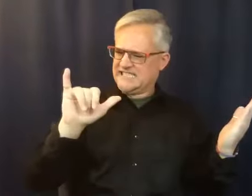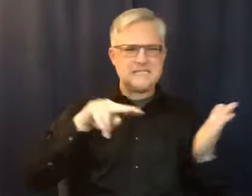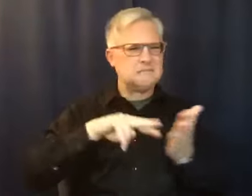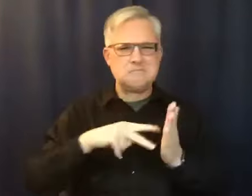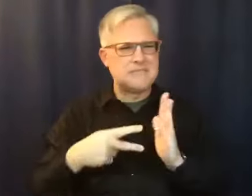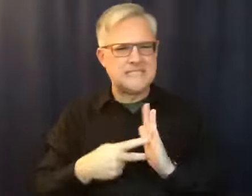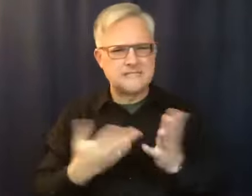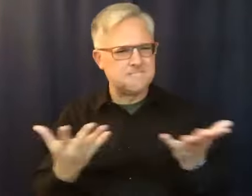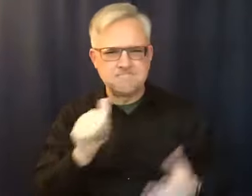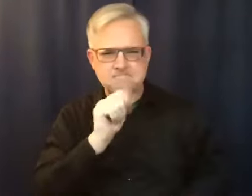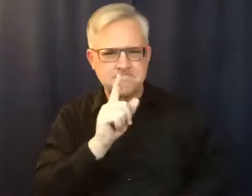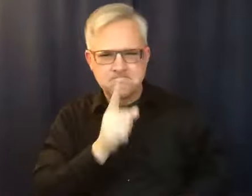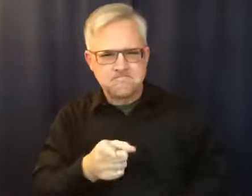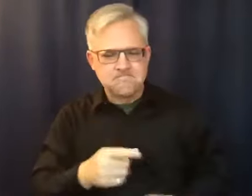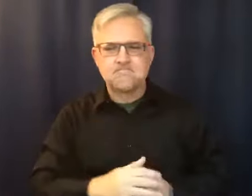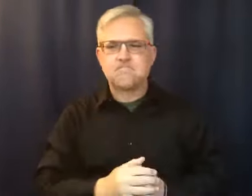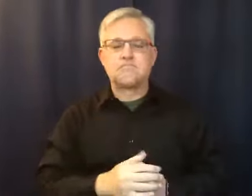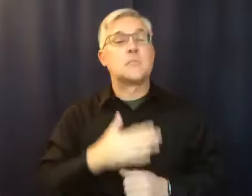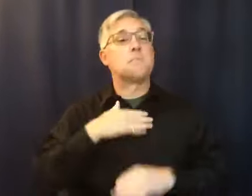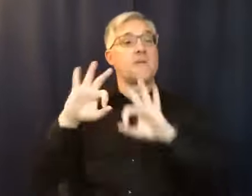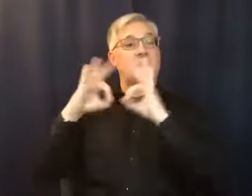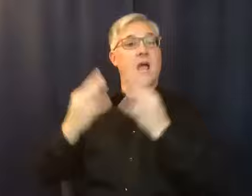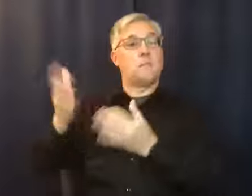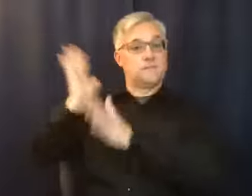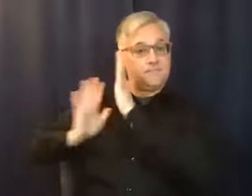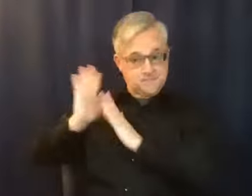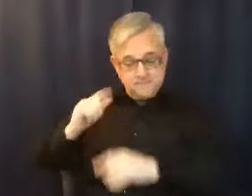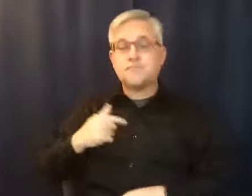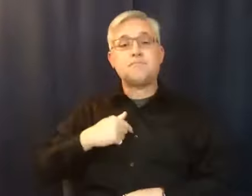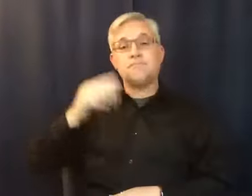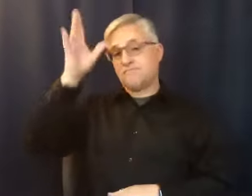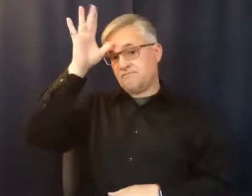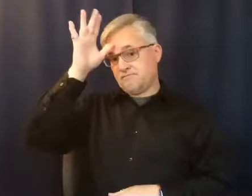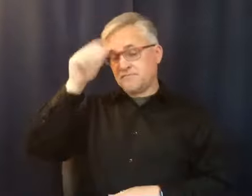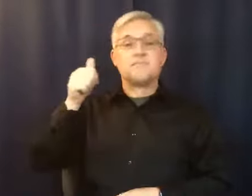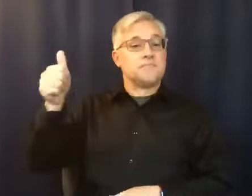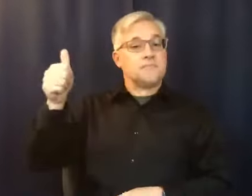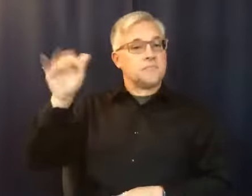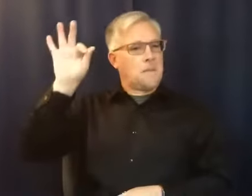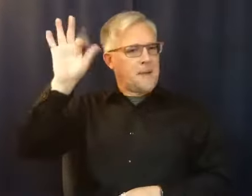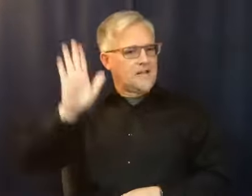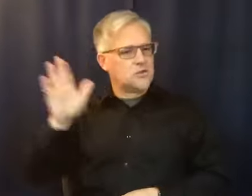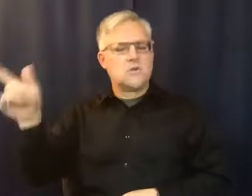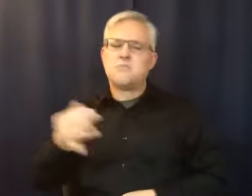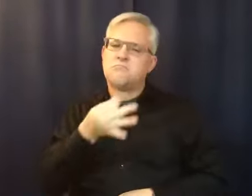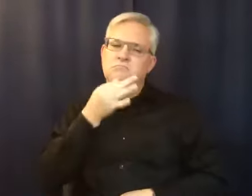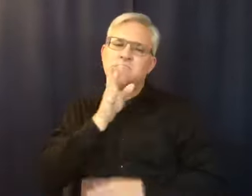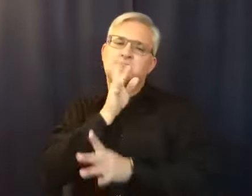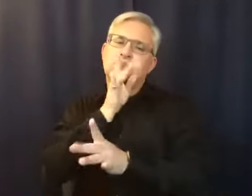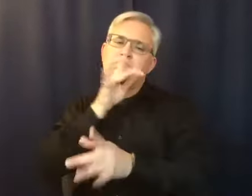and he passed at one of the largest churches in the country, black churches. And I loved to hear him preach. I loved all